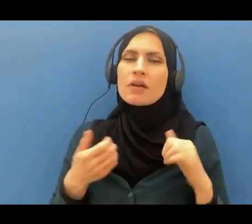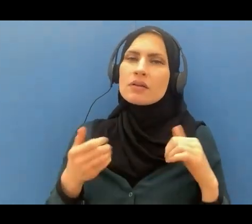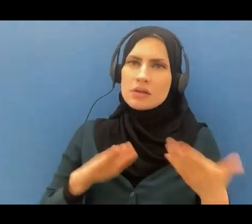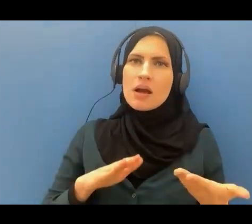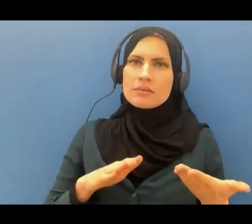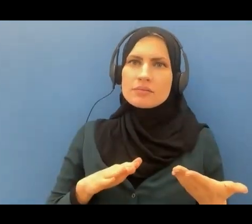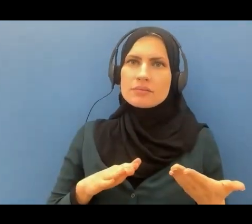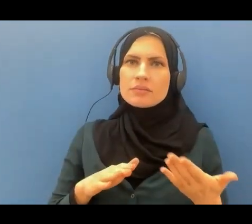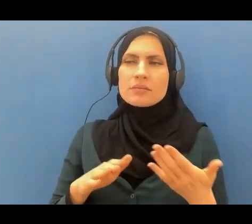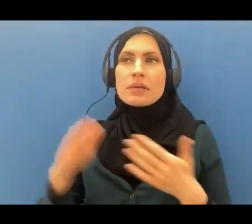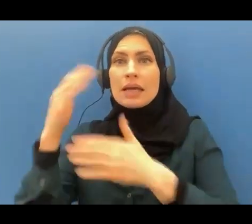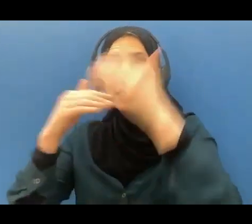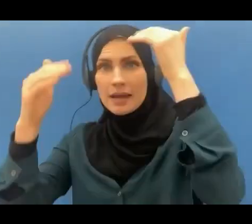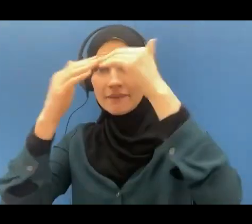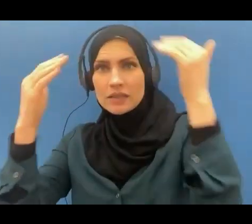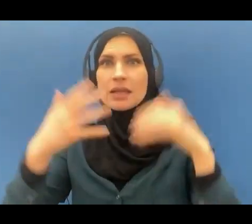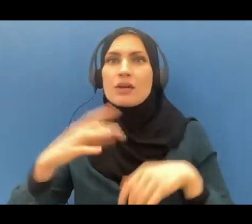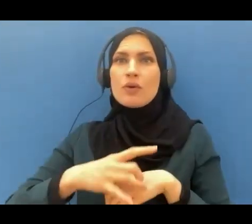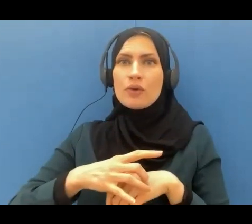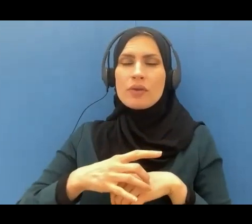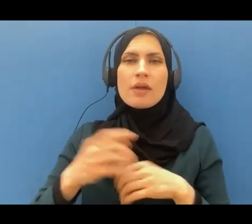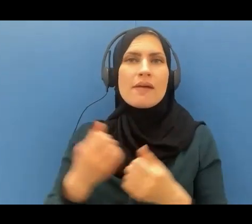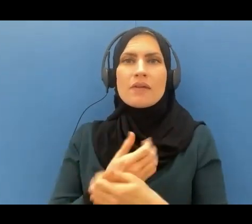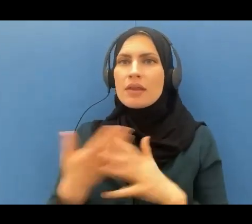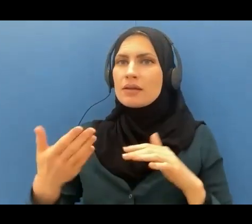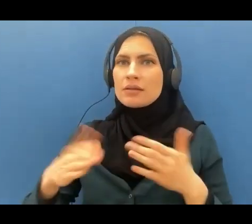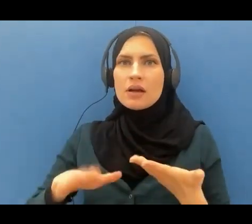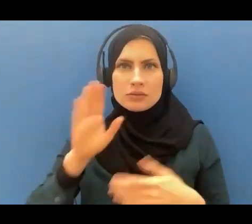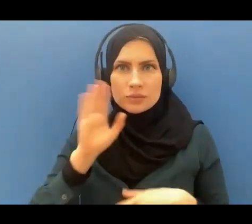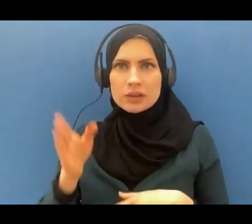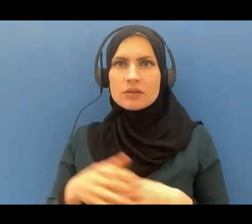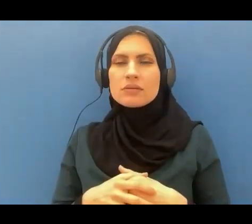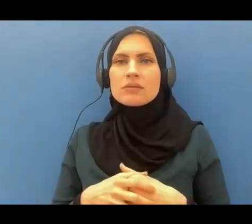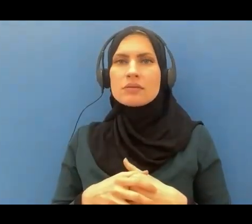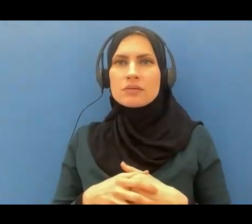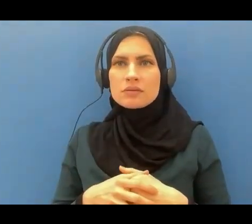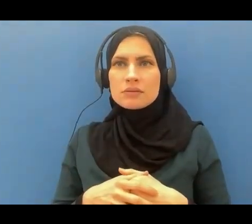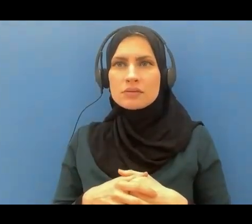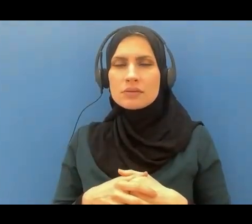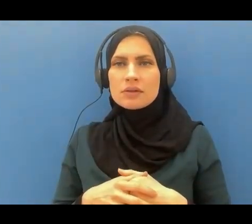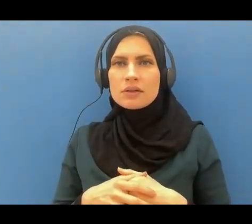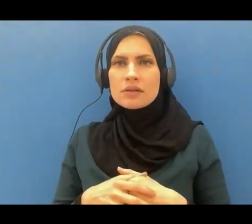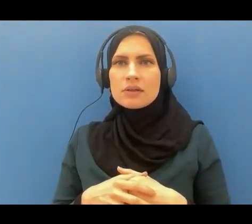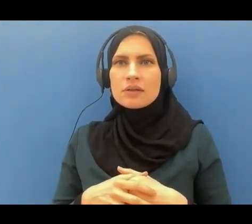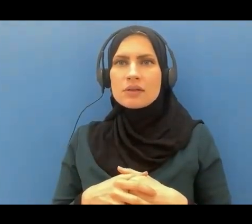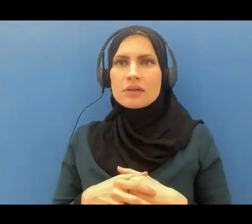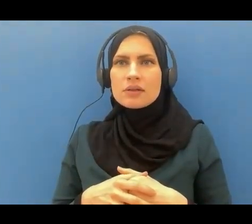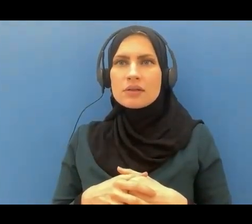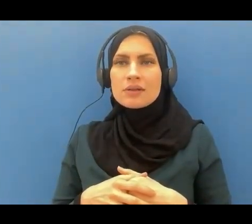and in the earth everything will die except what Allah wills to